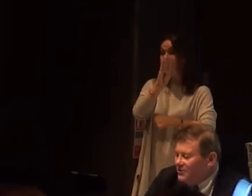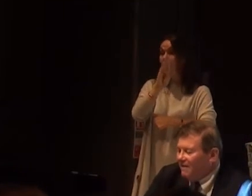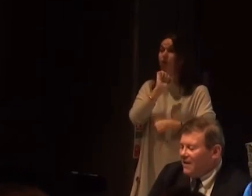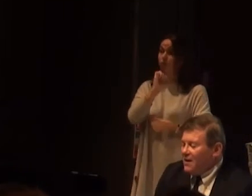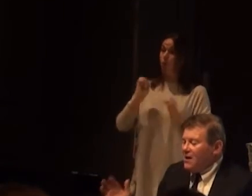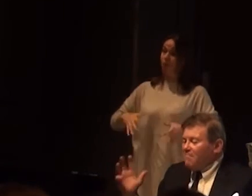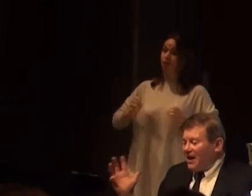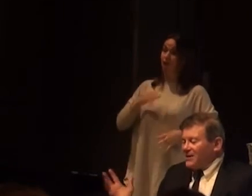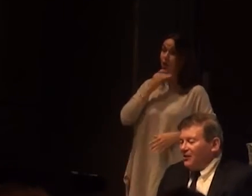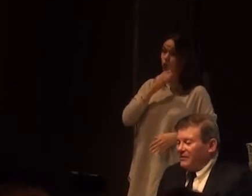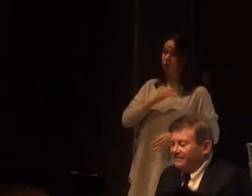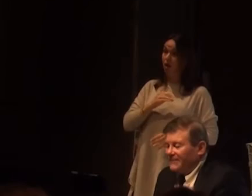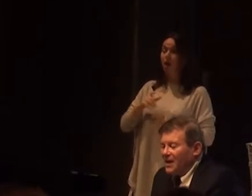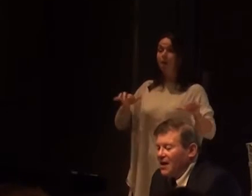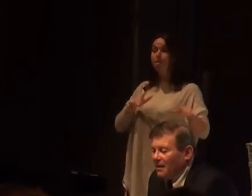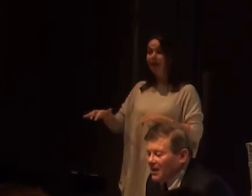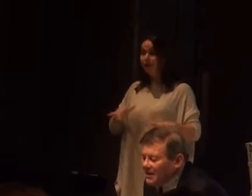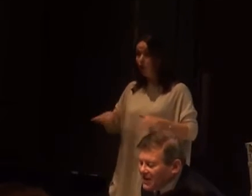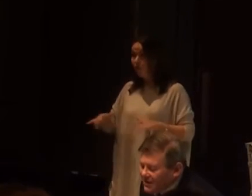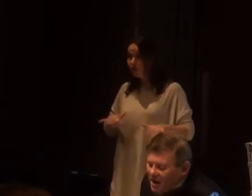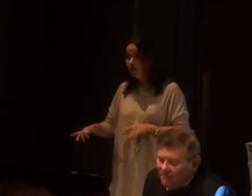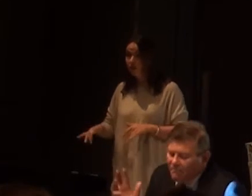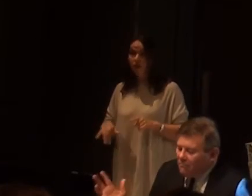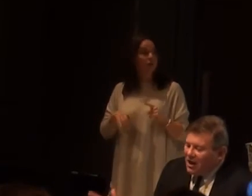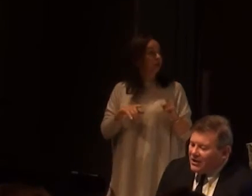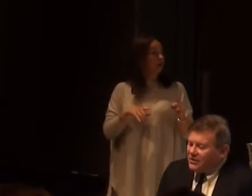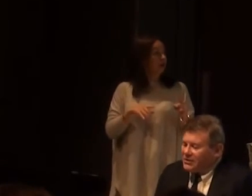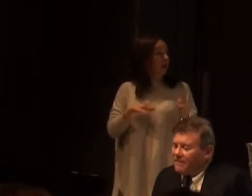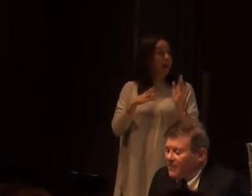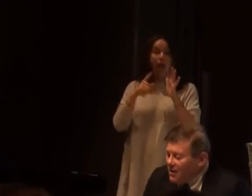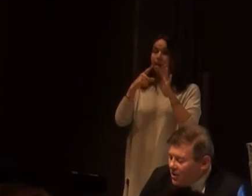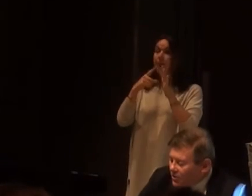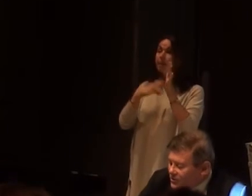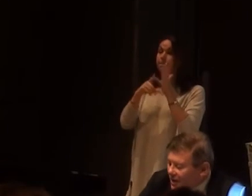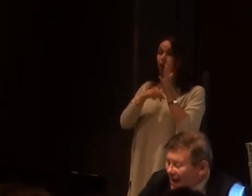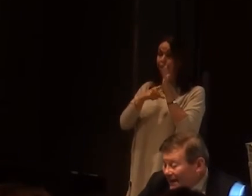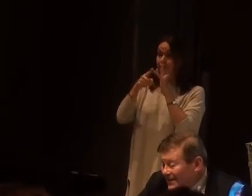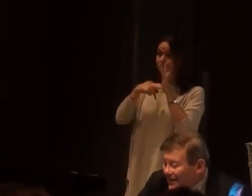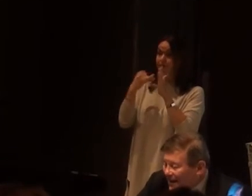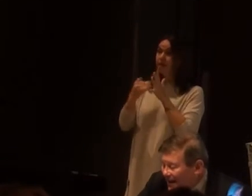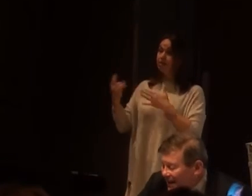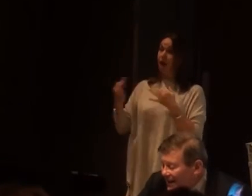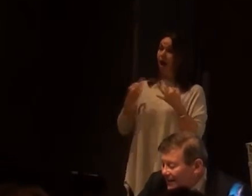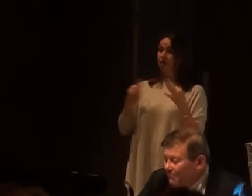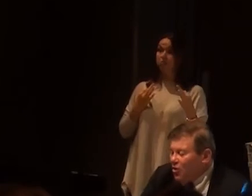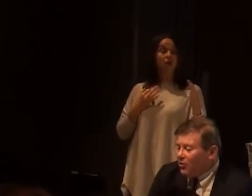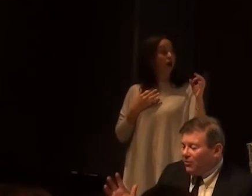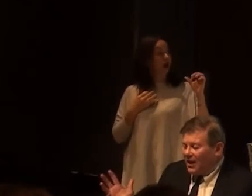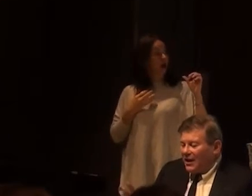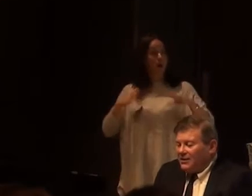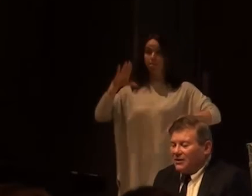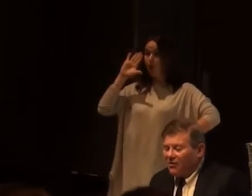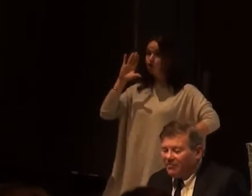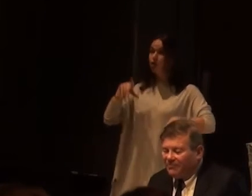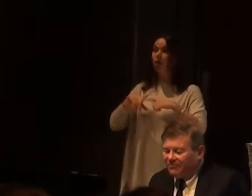wheelchair user. Beethoven. Emily Mullins, who's an actor, a model